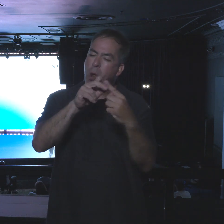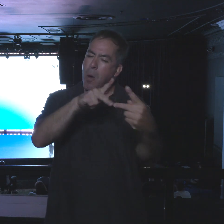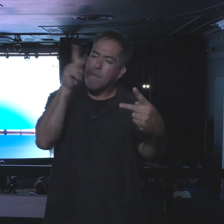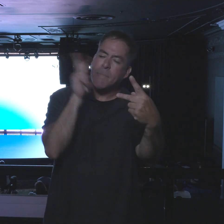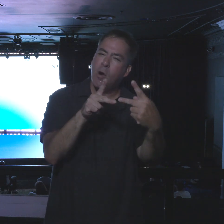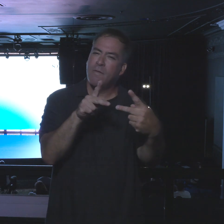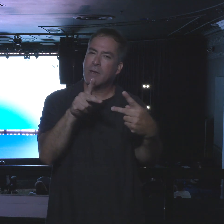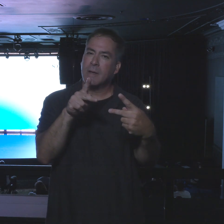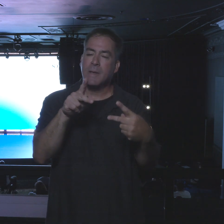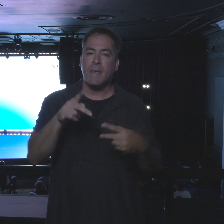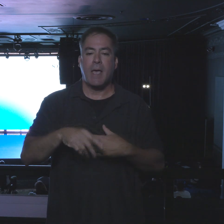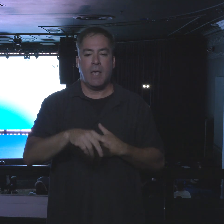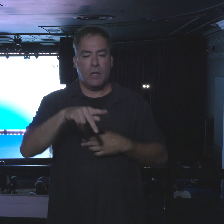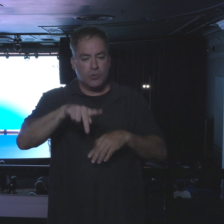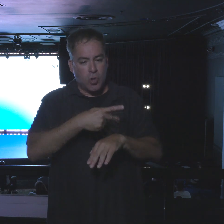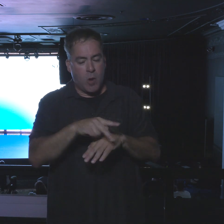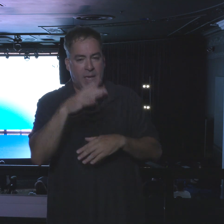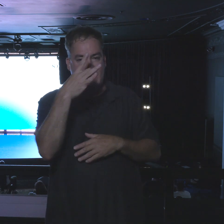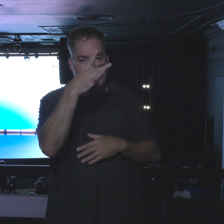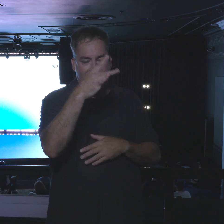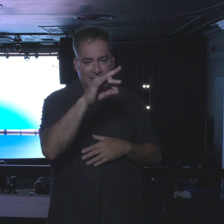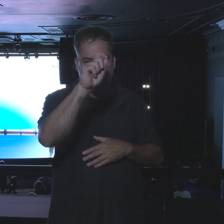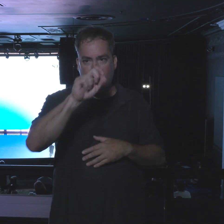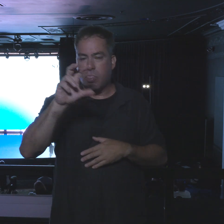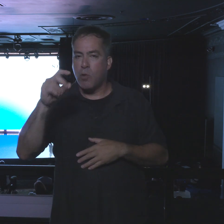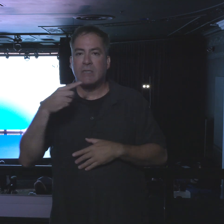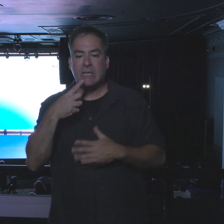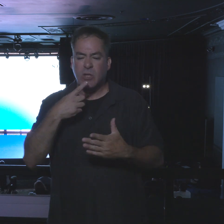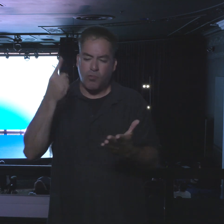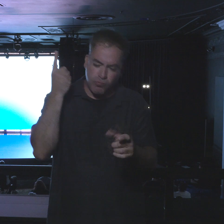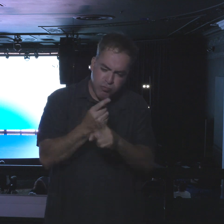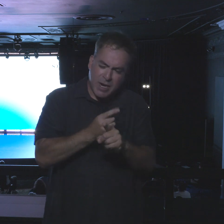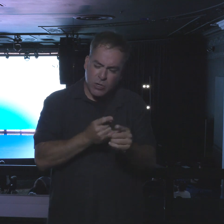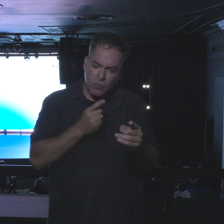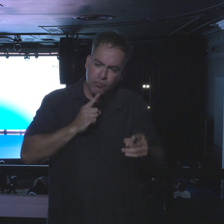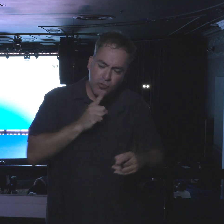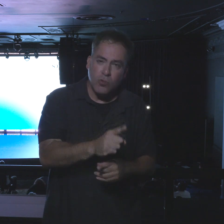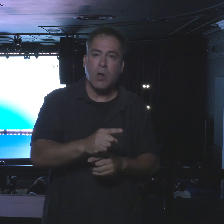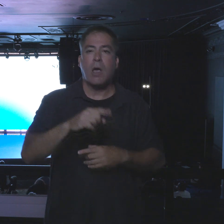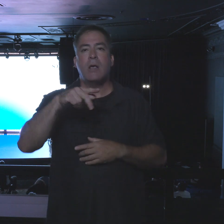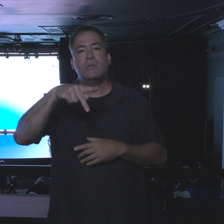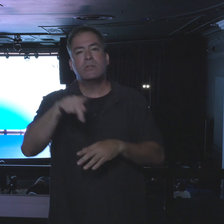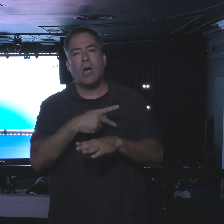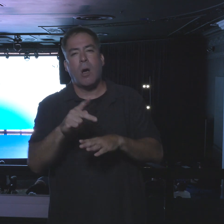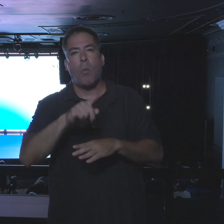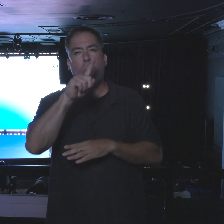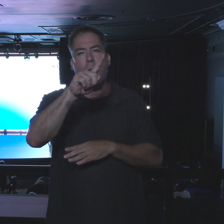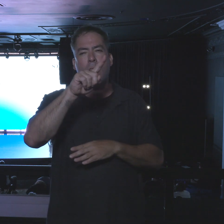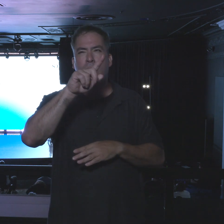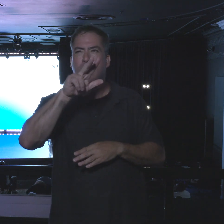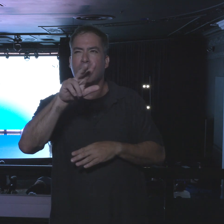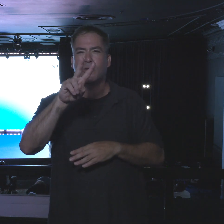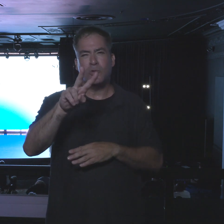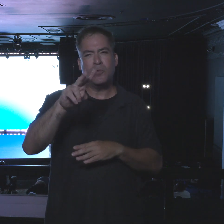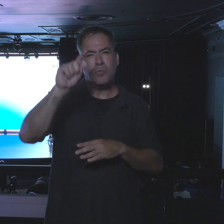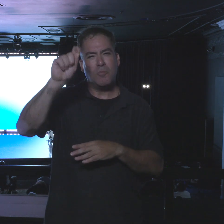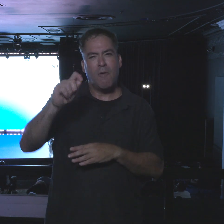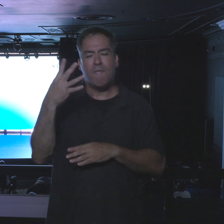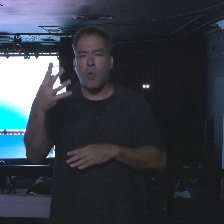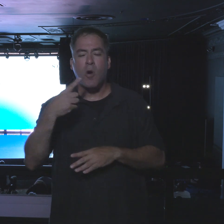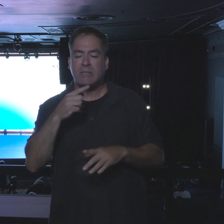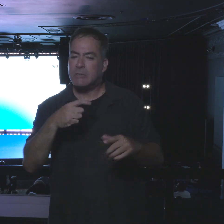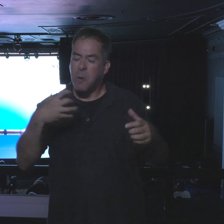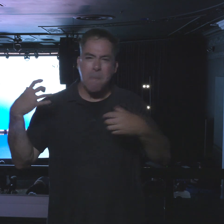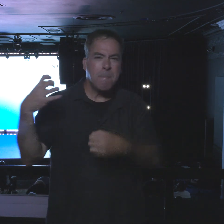Psalm 18, 30. It's right and true. Psalm 33, 4. It's powerful, sharper than any double